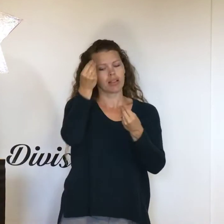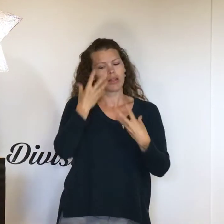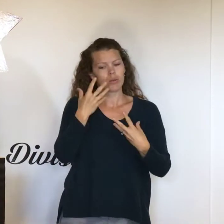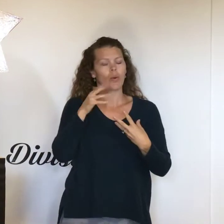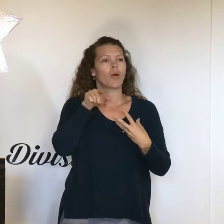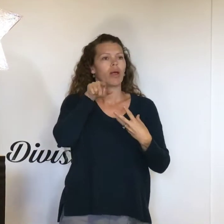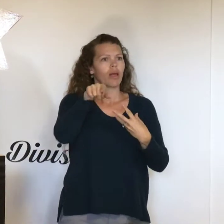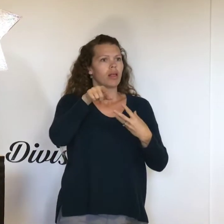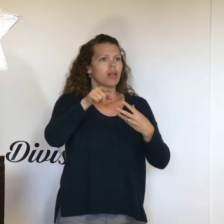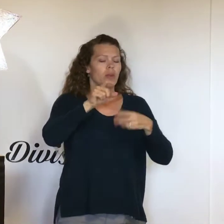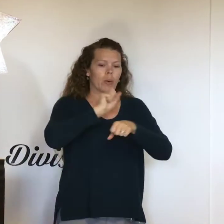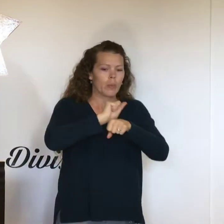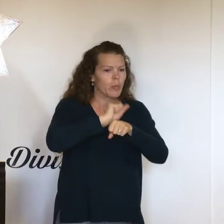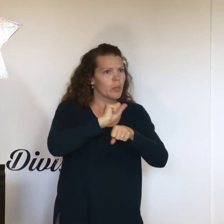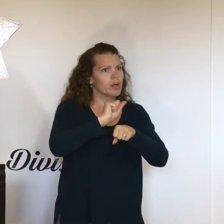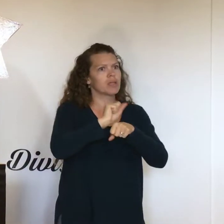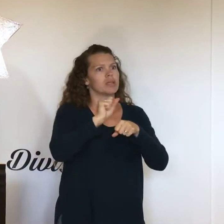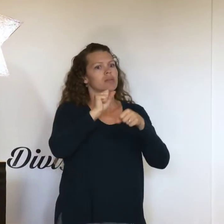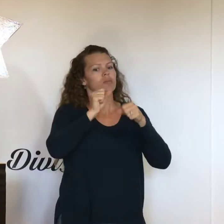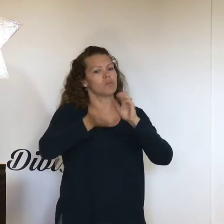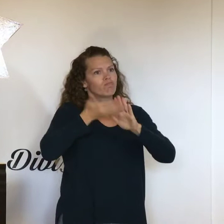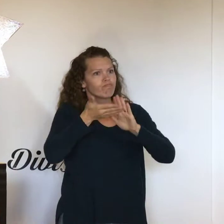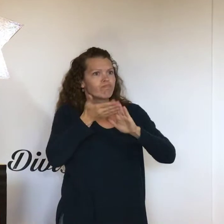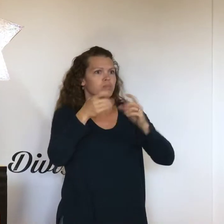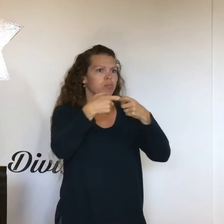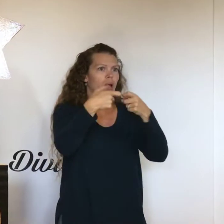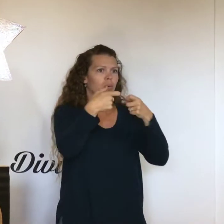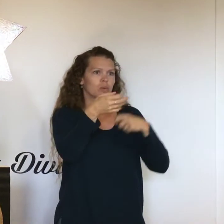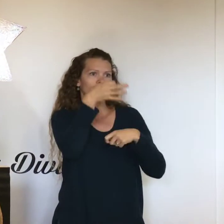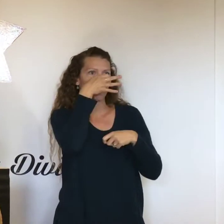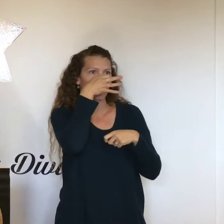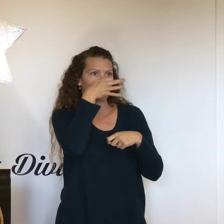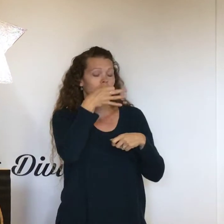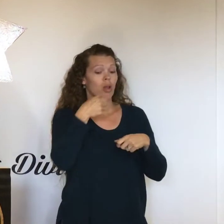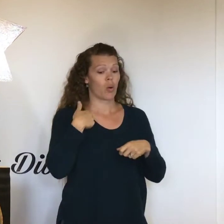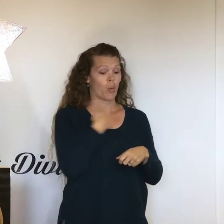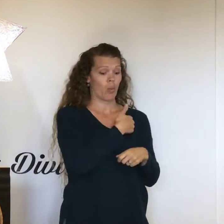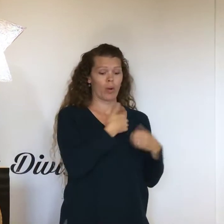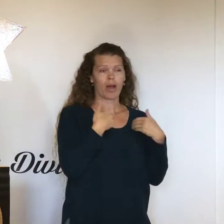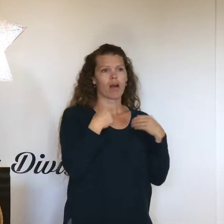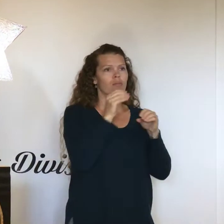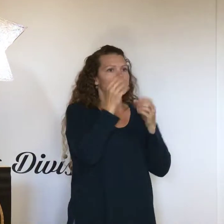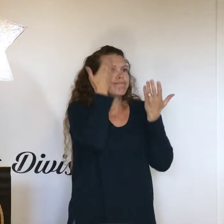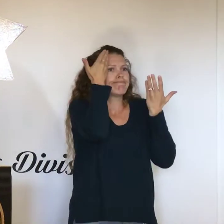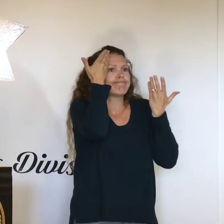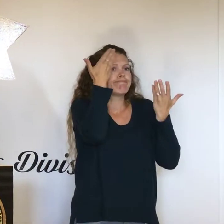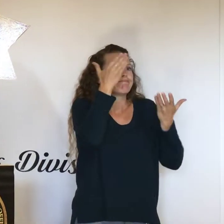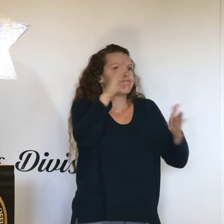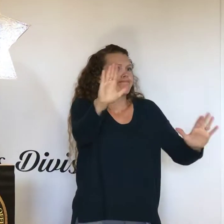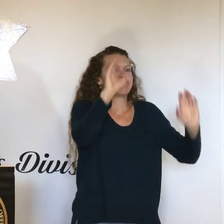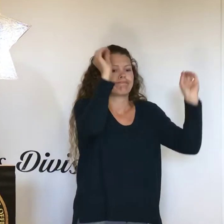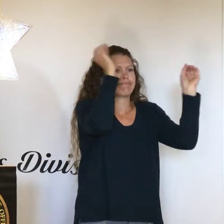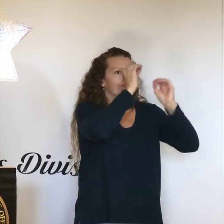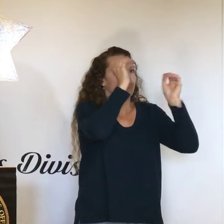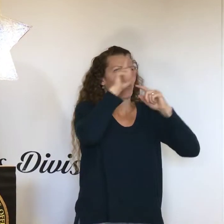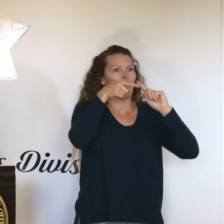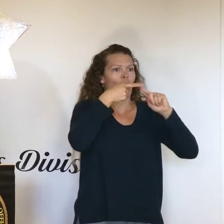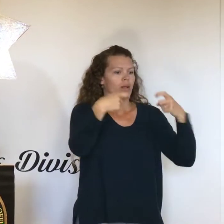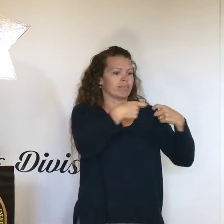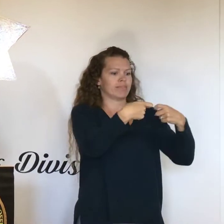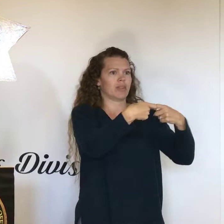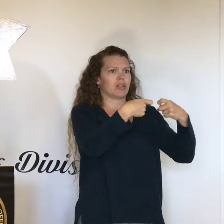restore power as quickly as they possibly can. We don't have an estimate right now of when that power could be come back on.